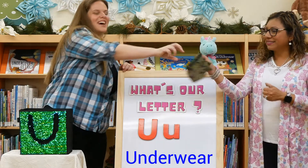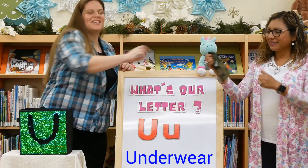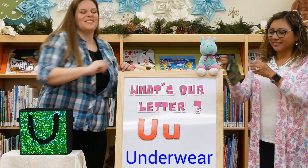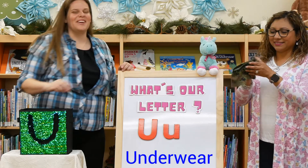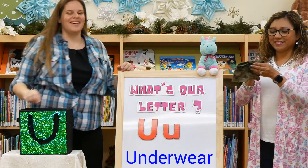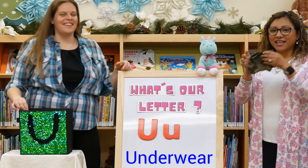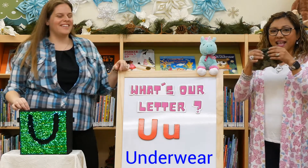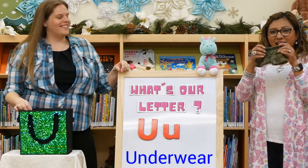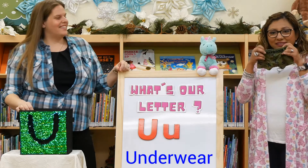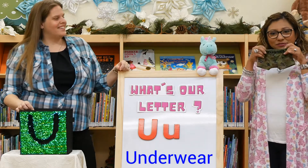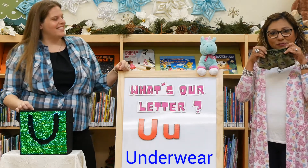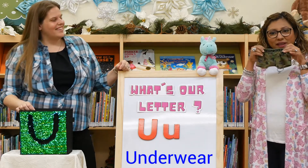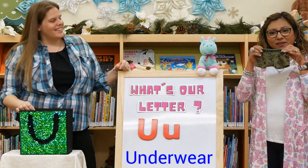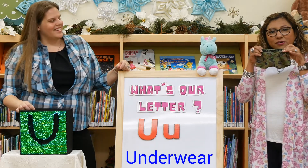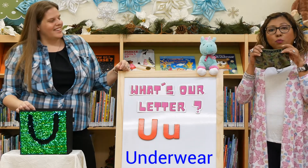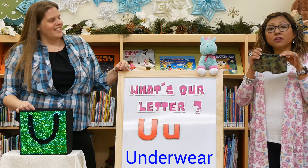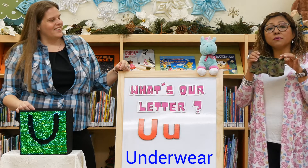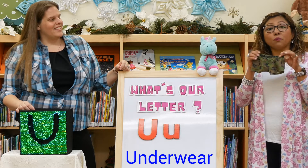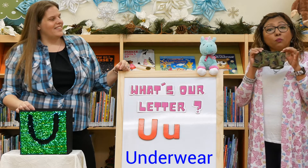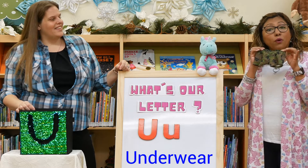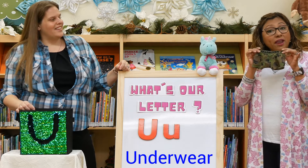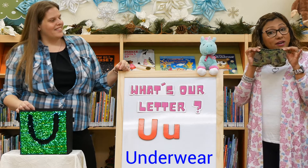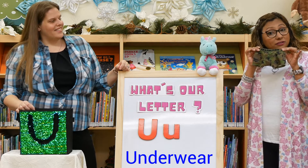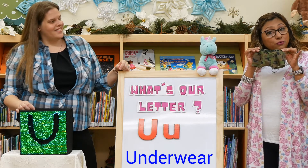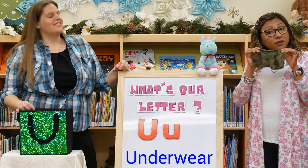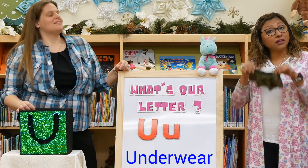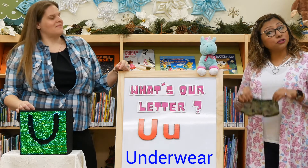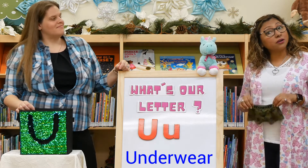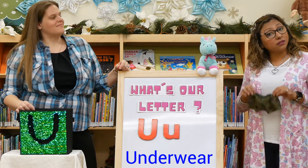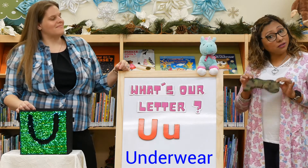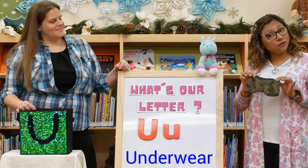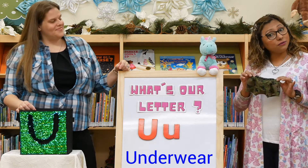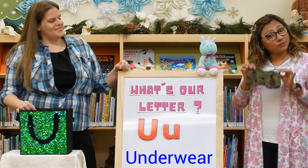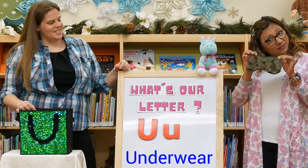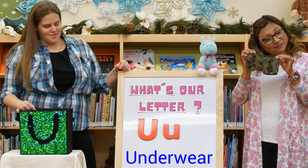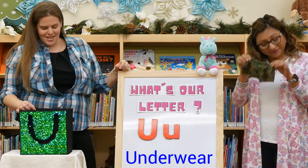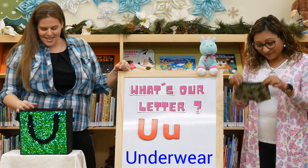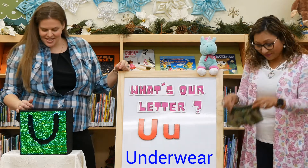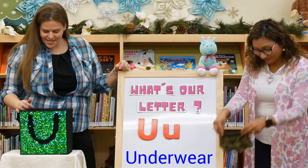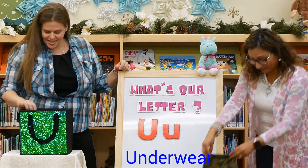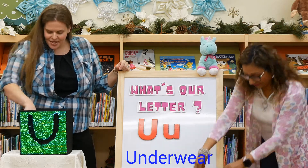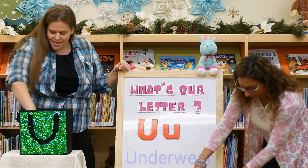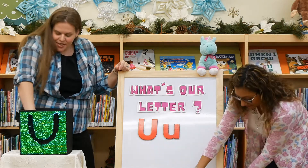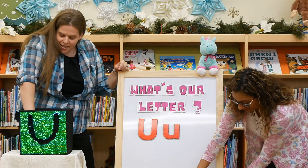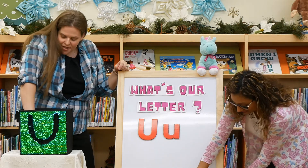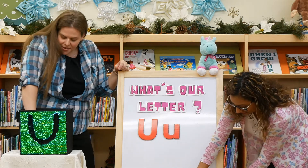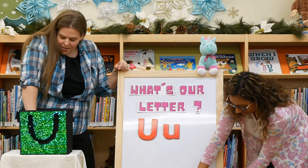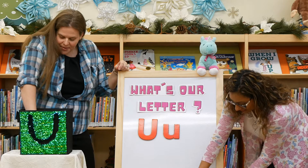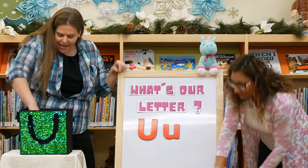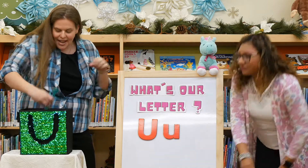underwear. U is Underwear. We wear underwear under our clothes. That's right. All right. I